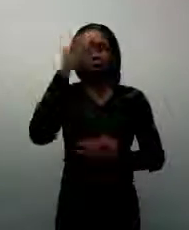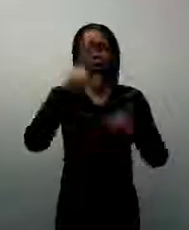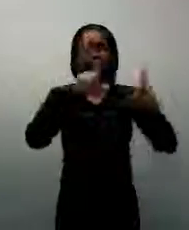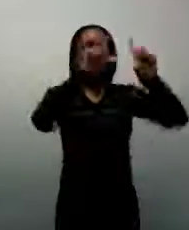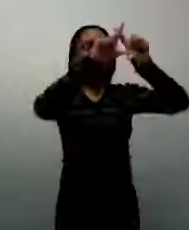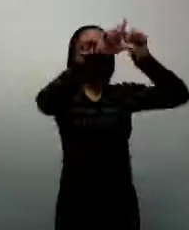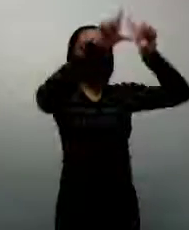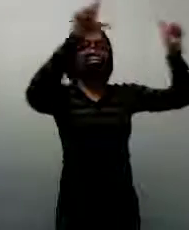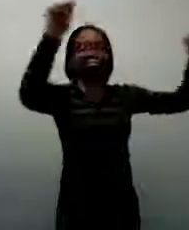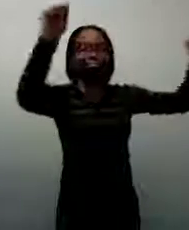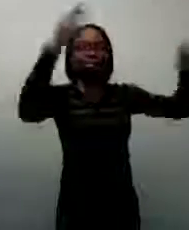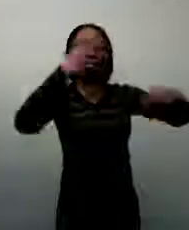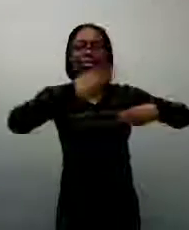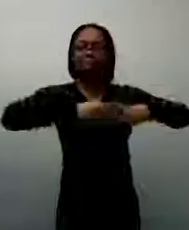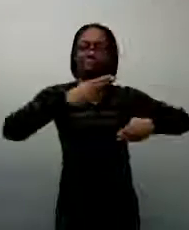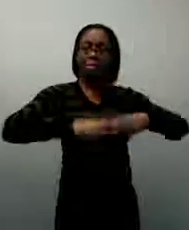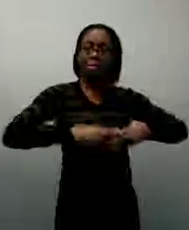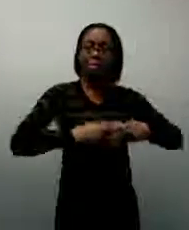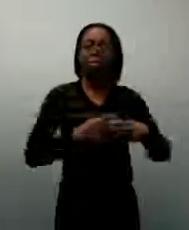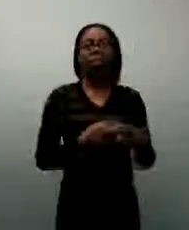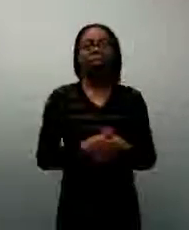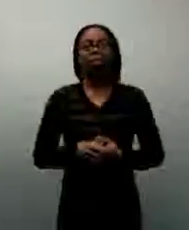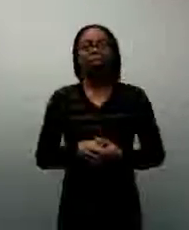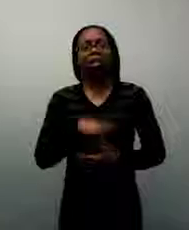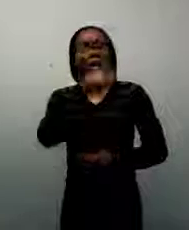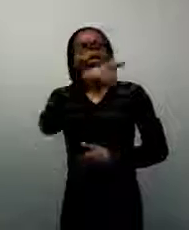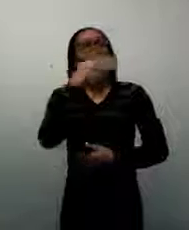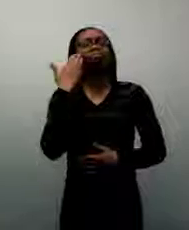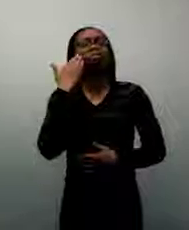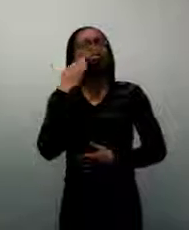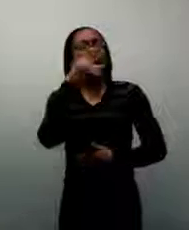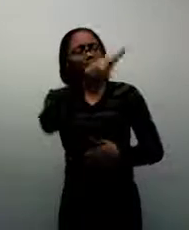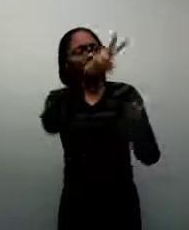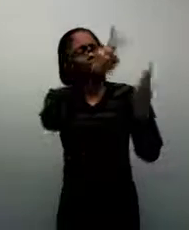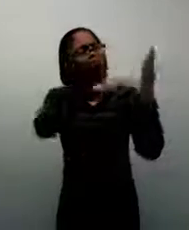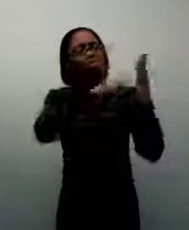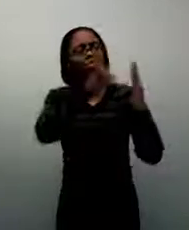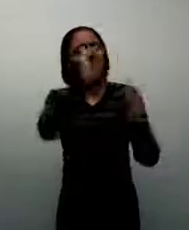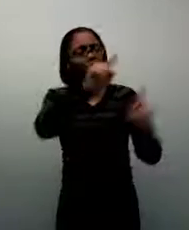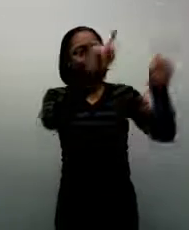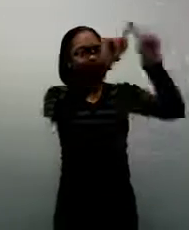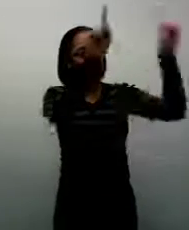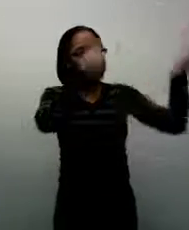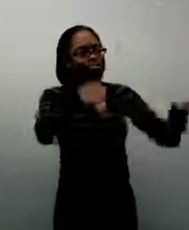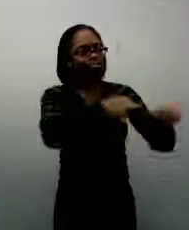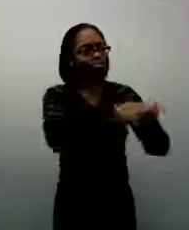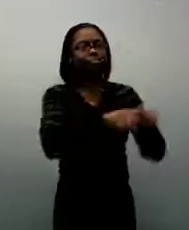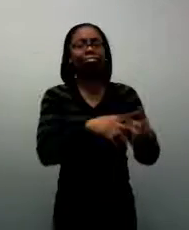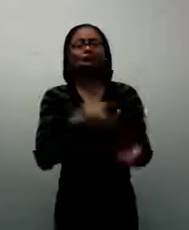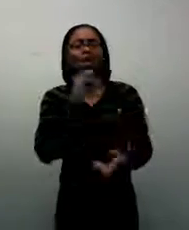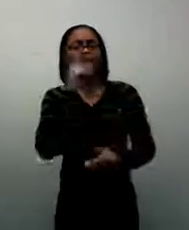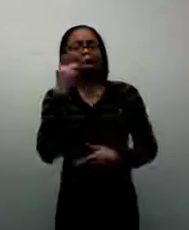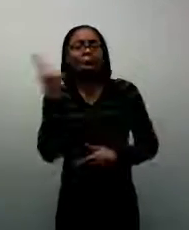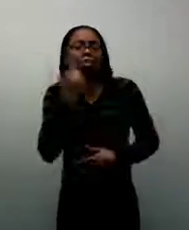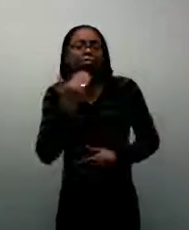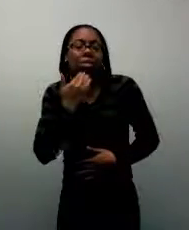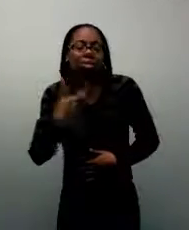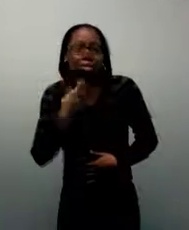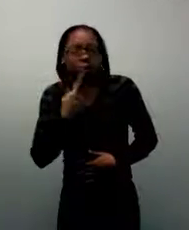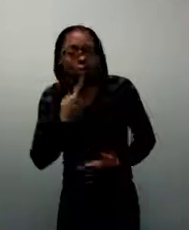let them know that you read that sign so that you can understand. You don't necessarily have to say, I read the